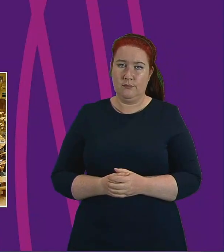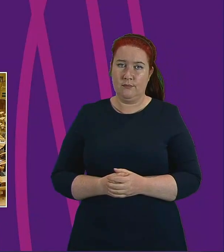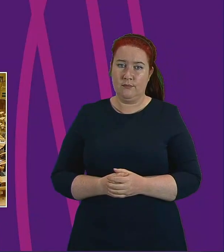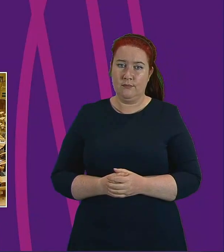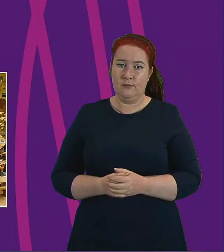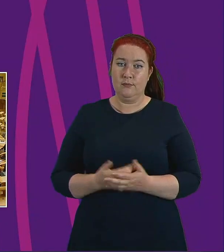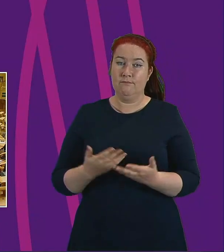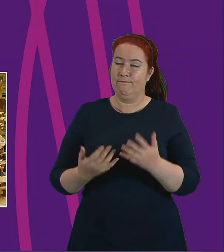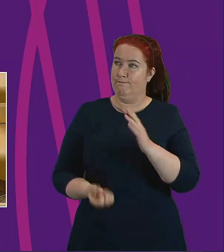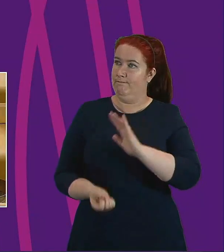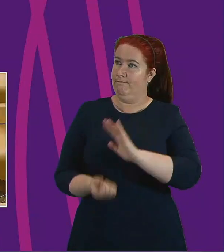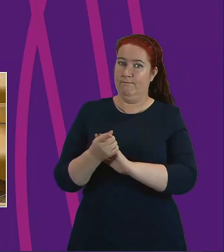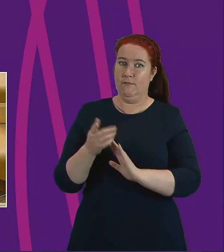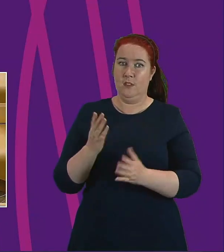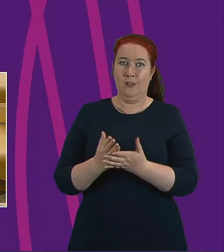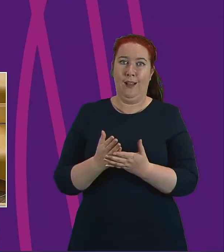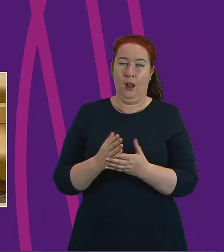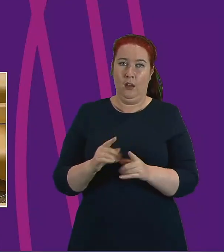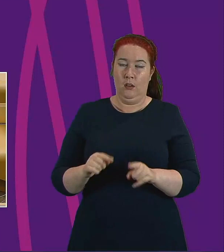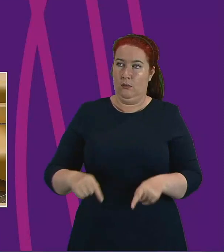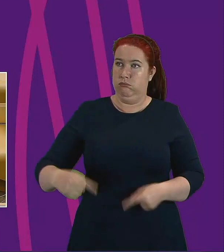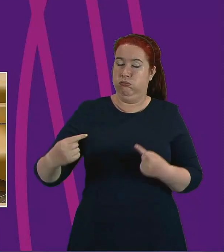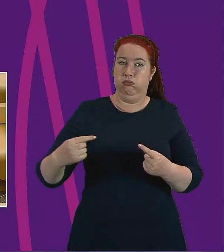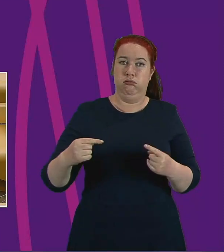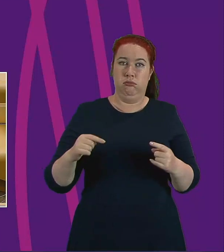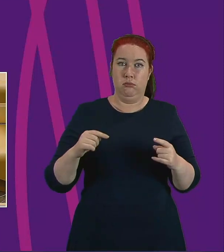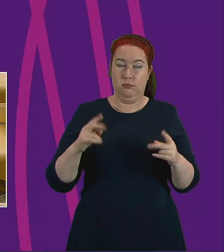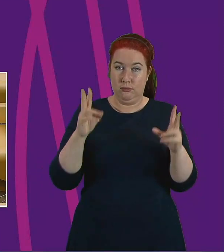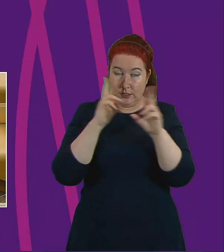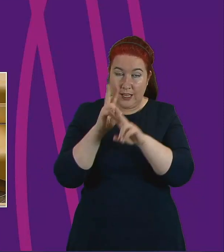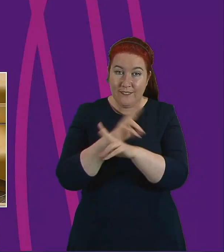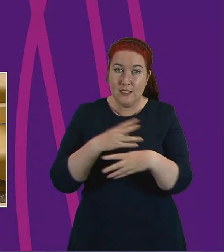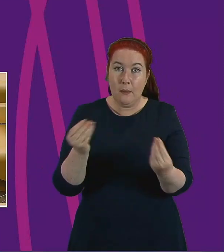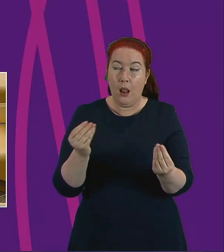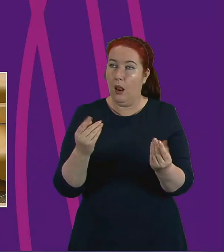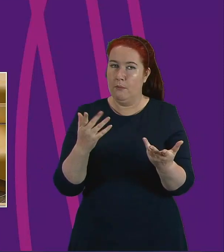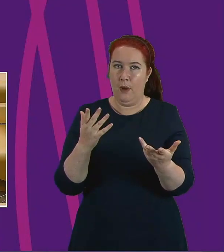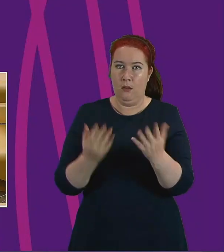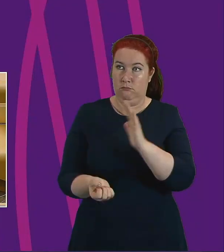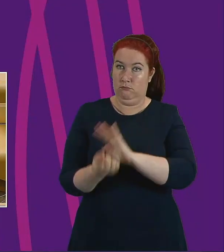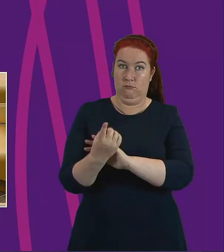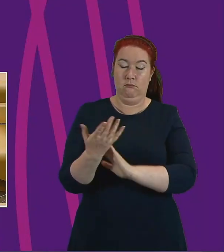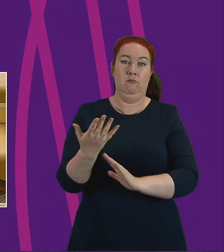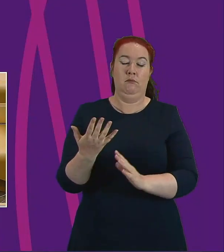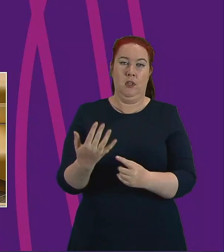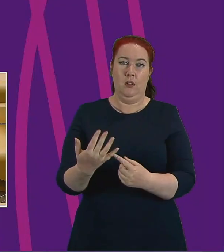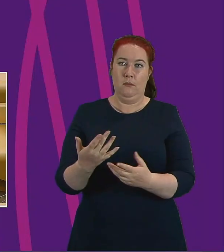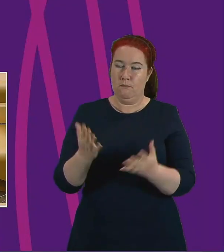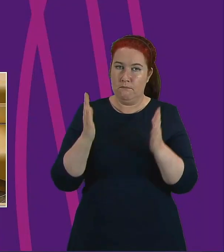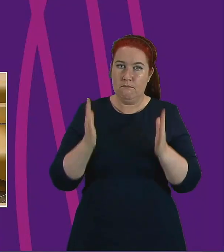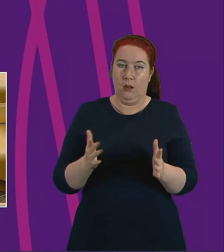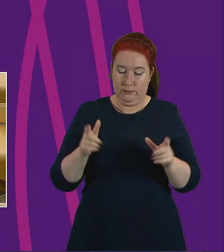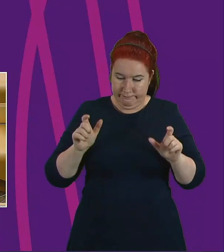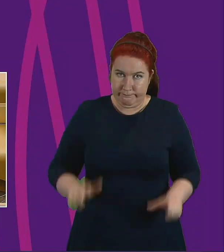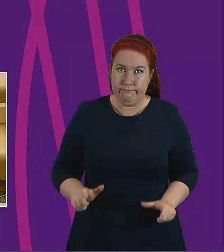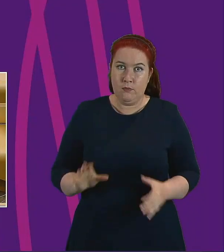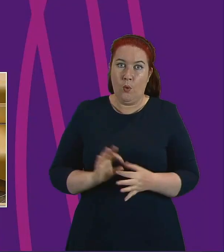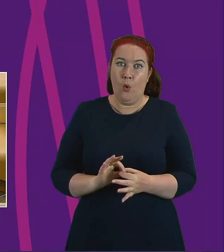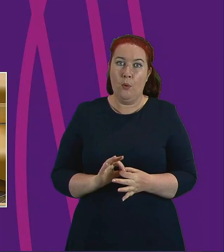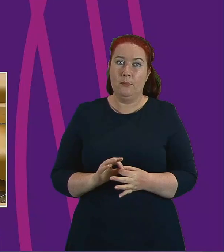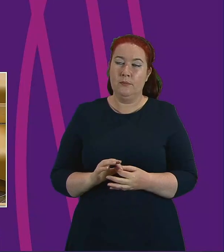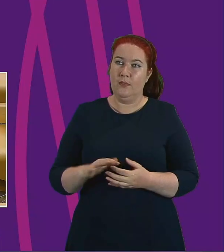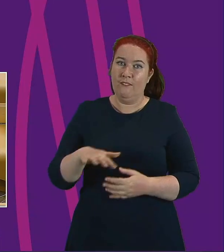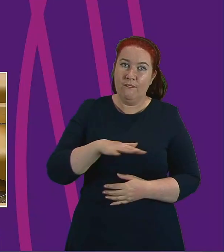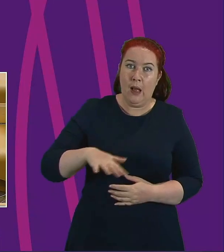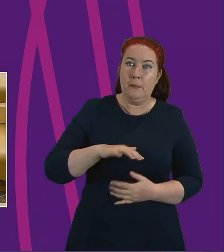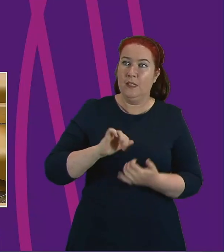invisible enemy that forced us into necessary lockdown, families, friends, neighbours, colleagues, communities could have drawn